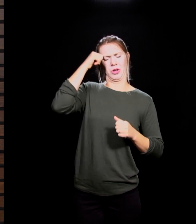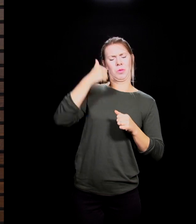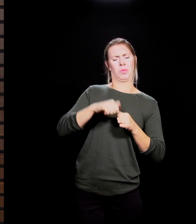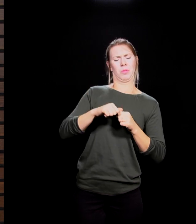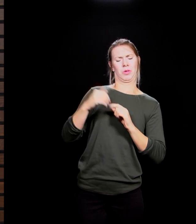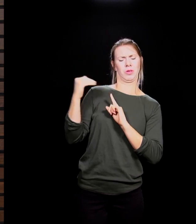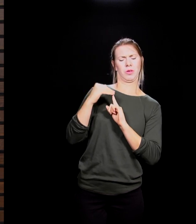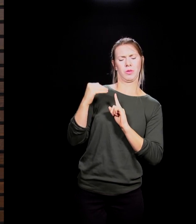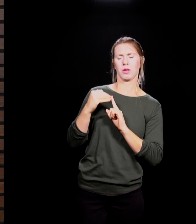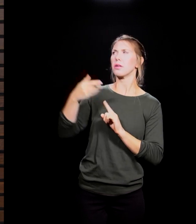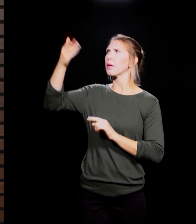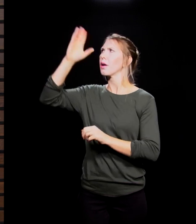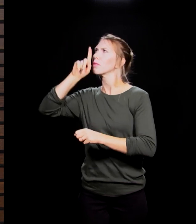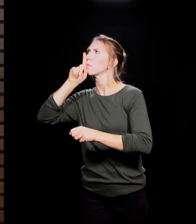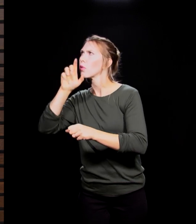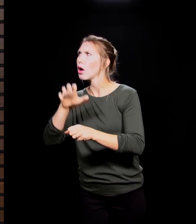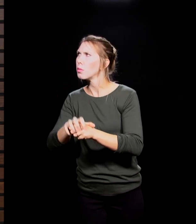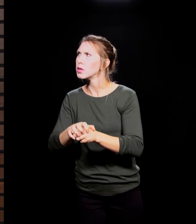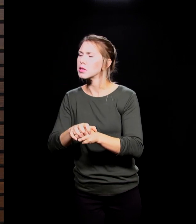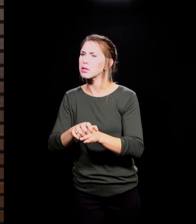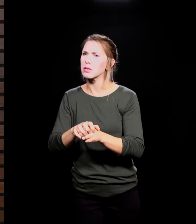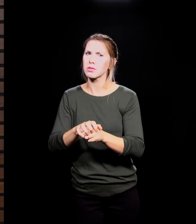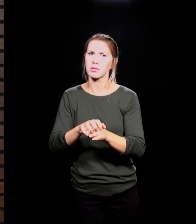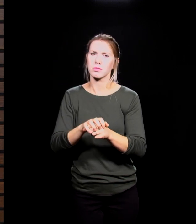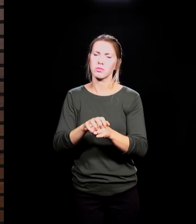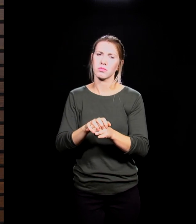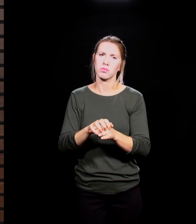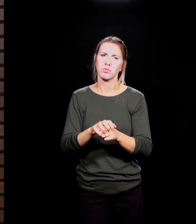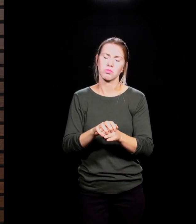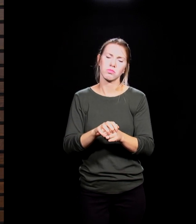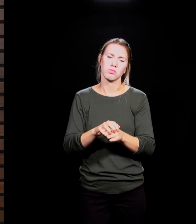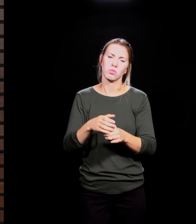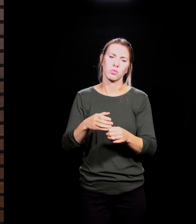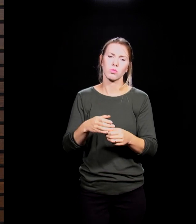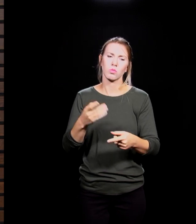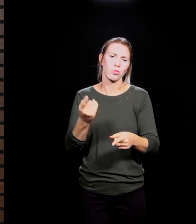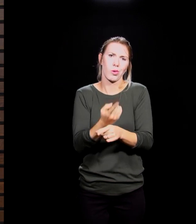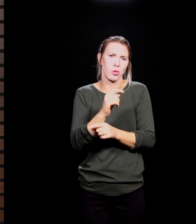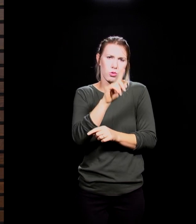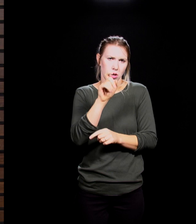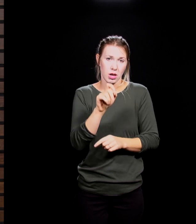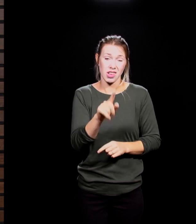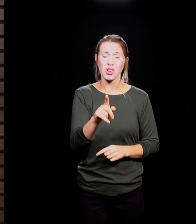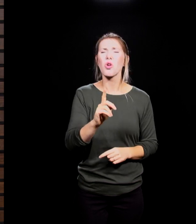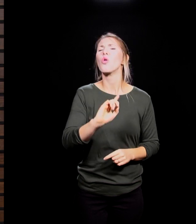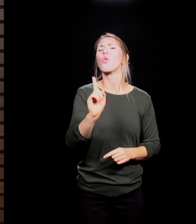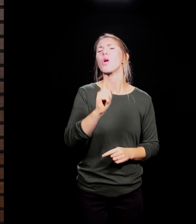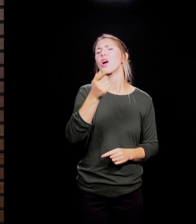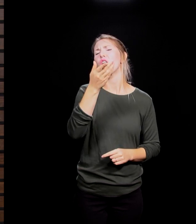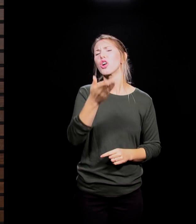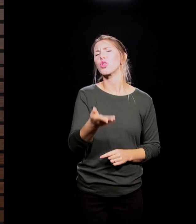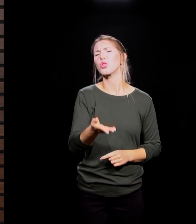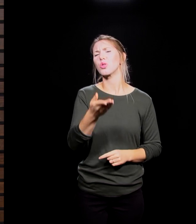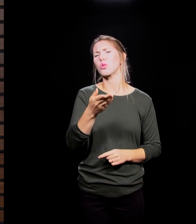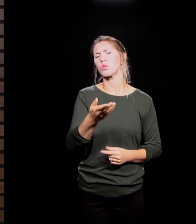midst of very trying times, this is a very appropriate question today. I ask you this question, where are you, beloved? Where do you find yourself